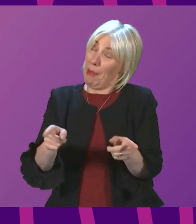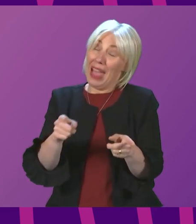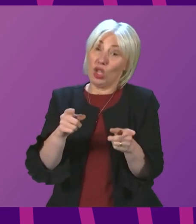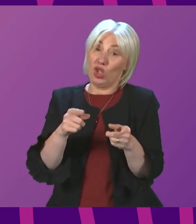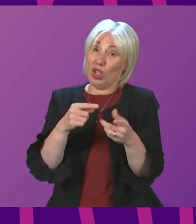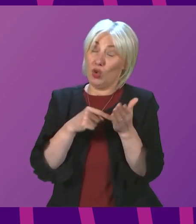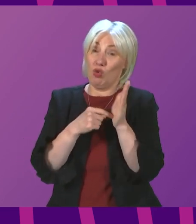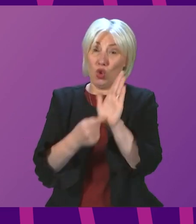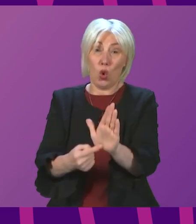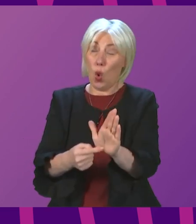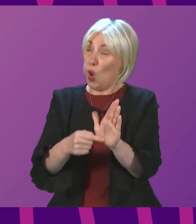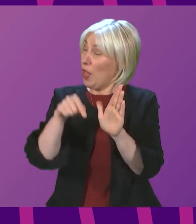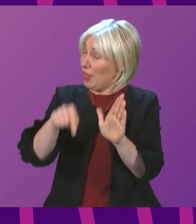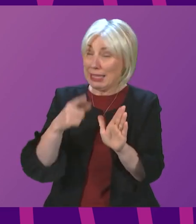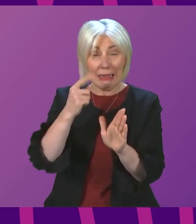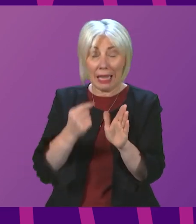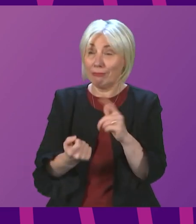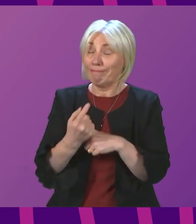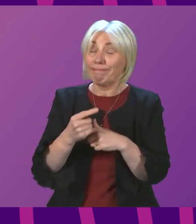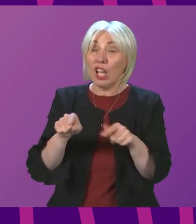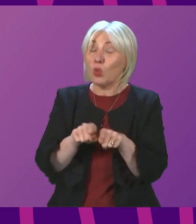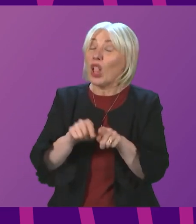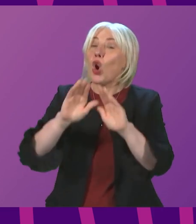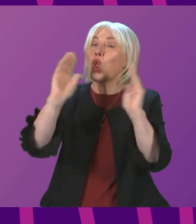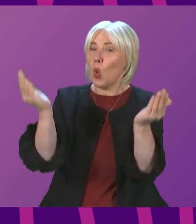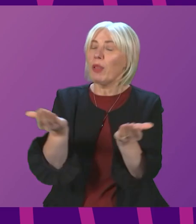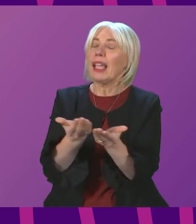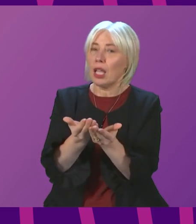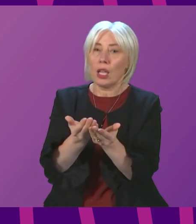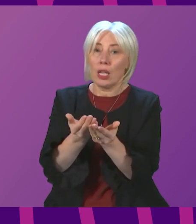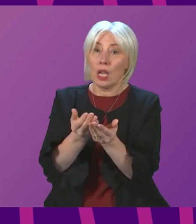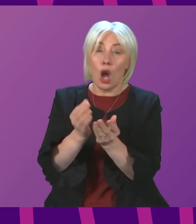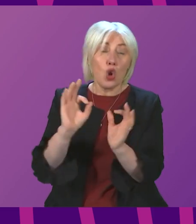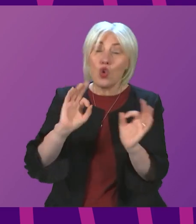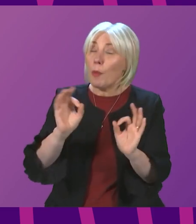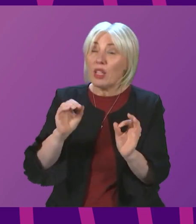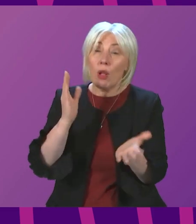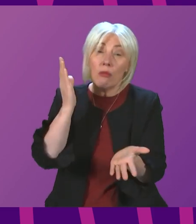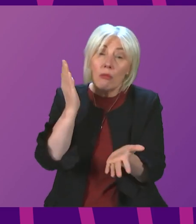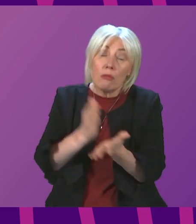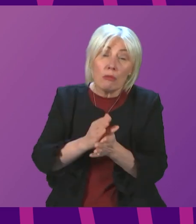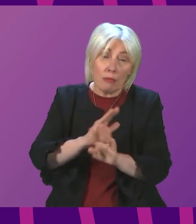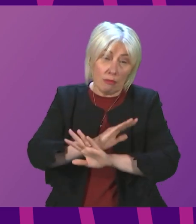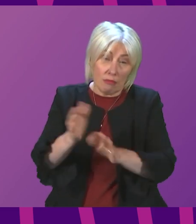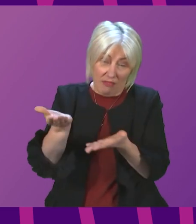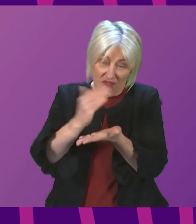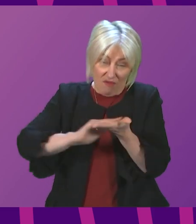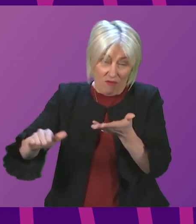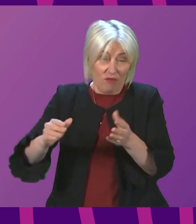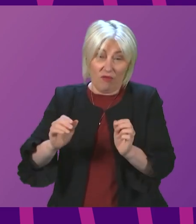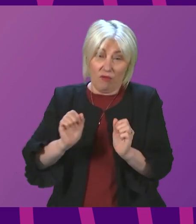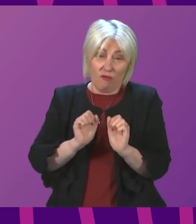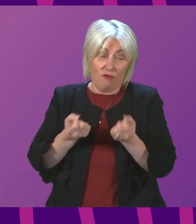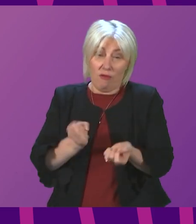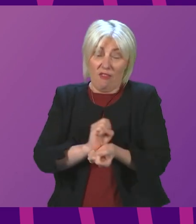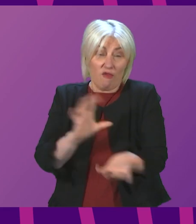the global nature of this is really important as well. We will not, none of us be completely free of this pandemic until everyone is free.